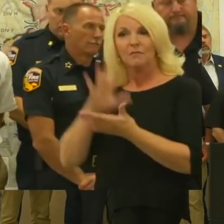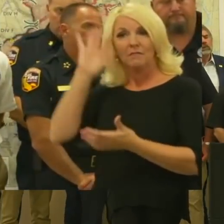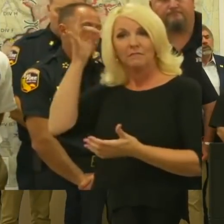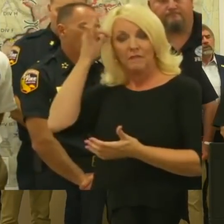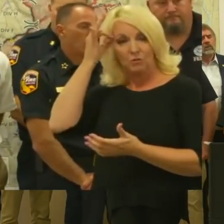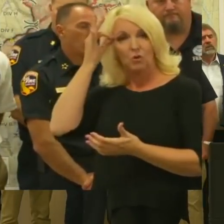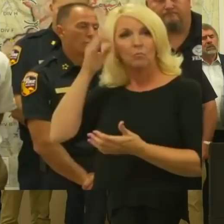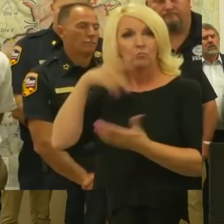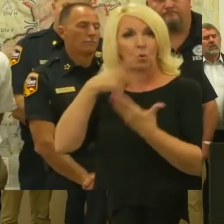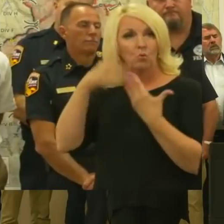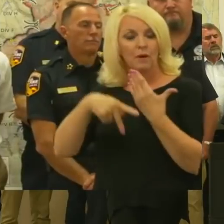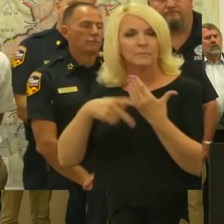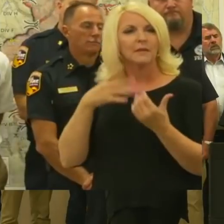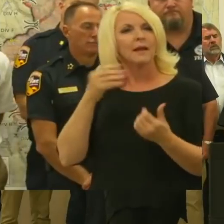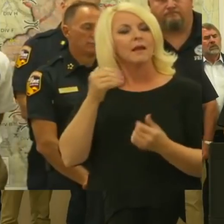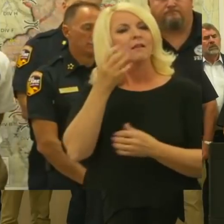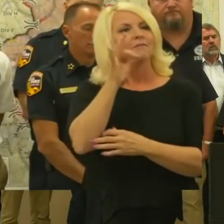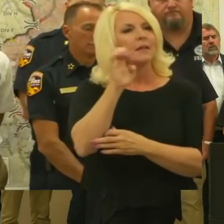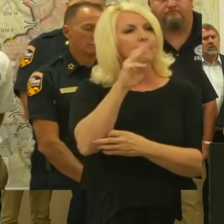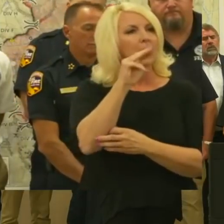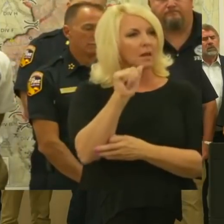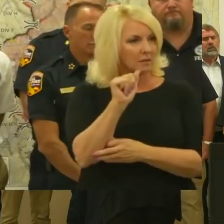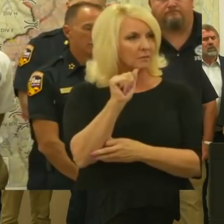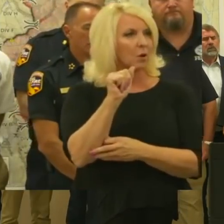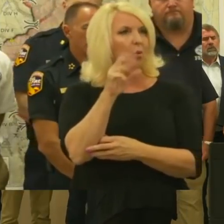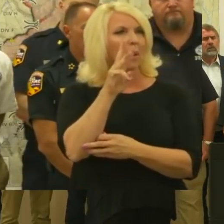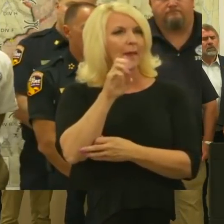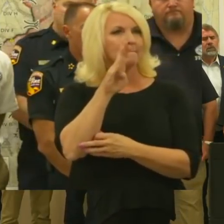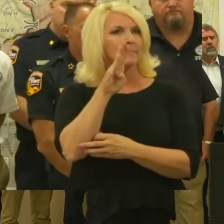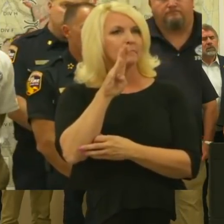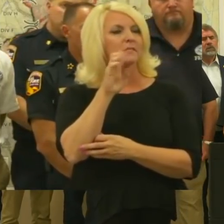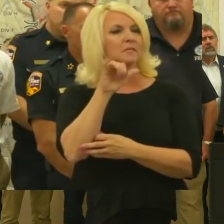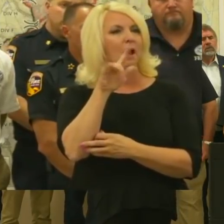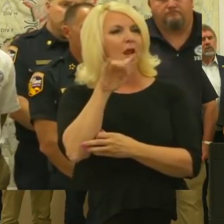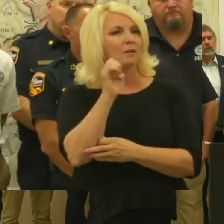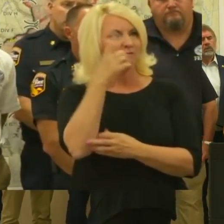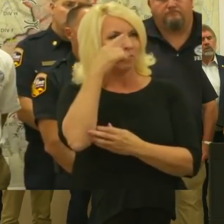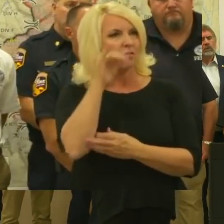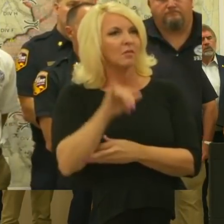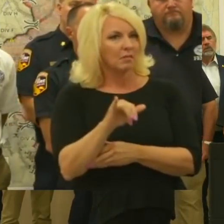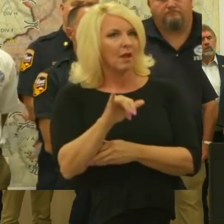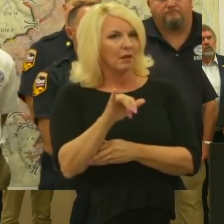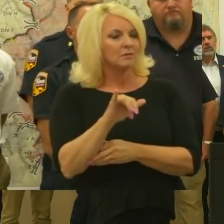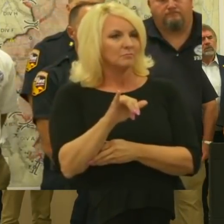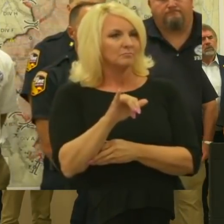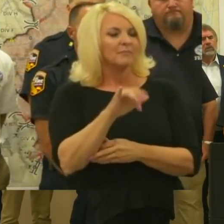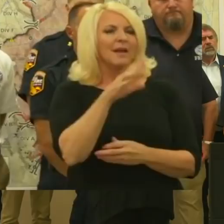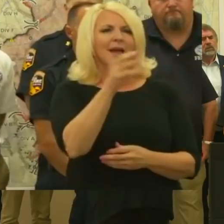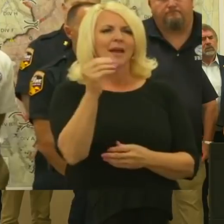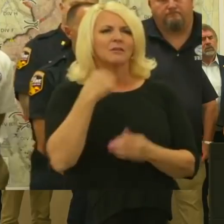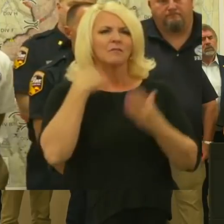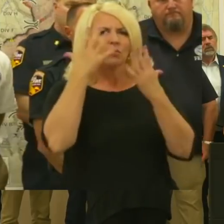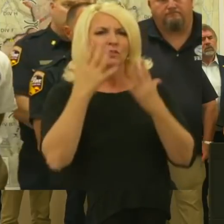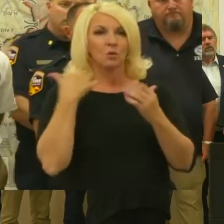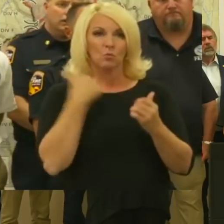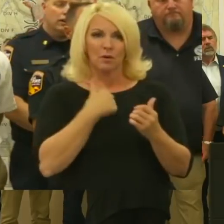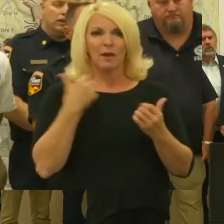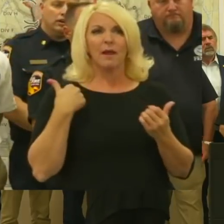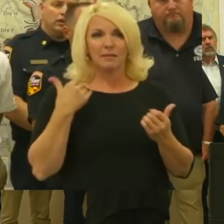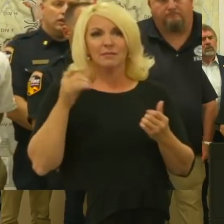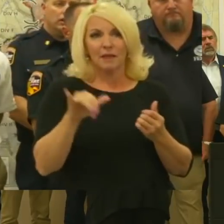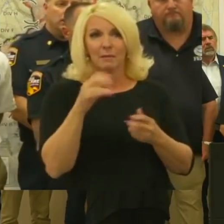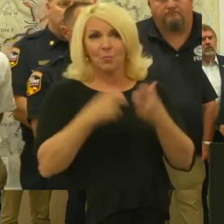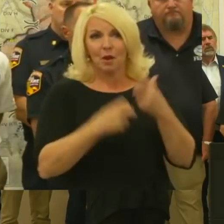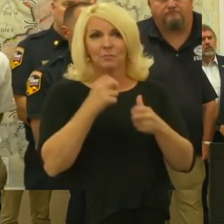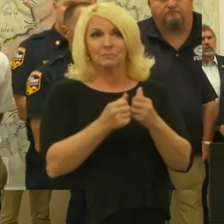on the FEMA website for just that occasion. So this is a situation, unfortunately, we had last year as well. And we